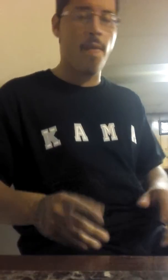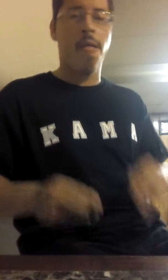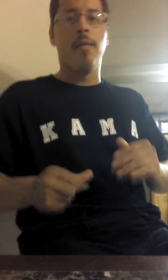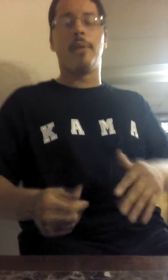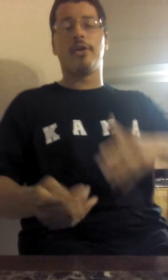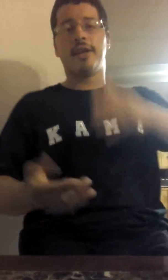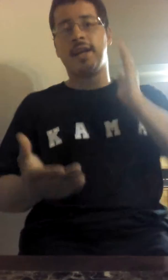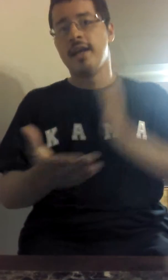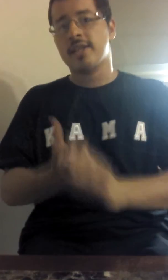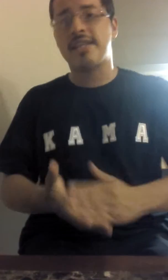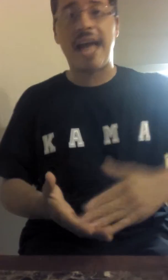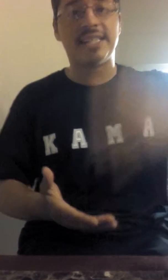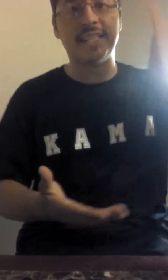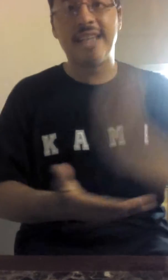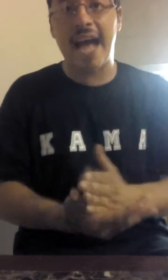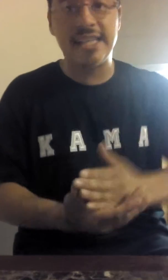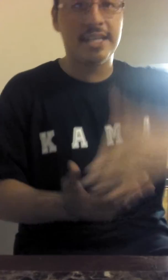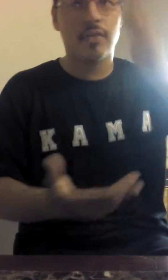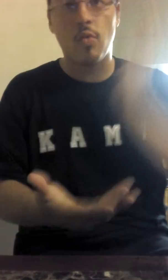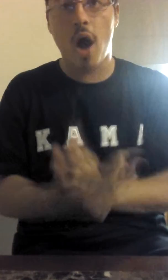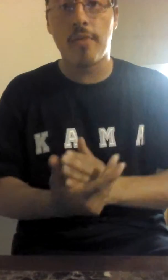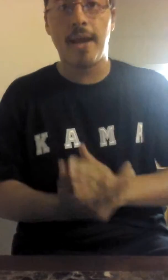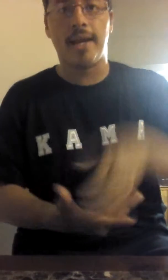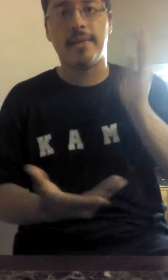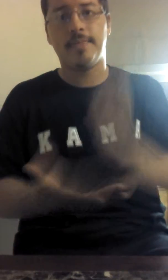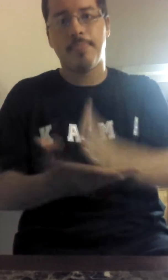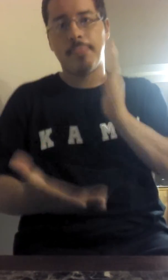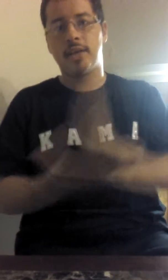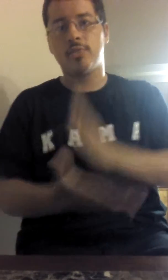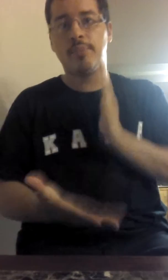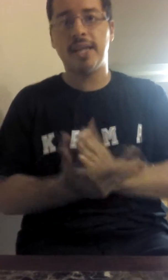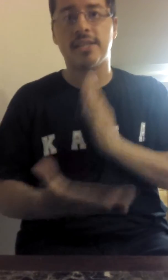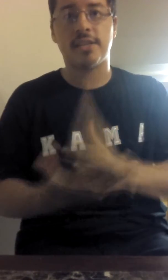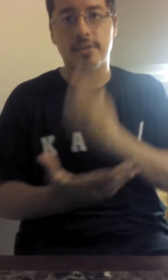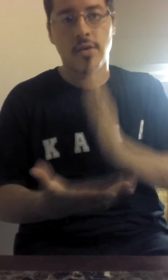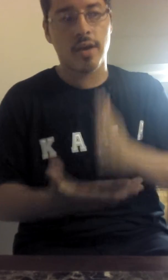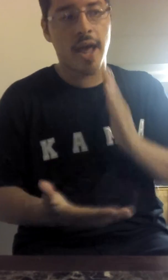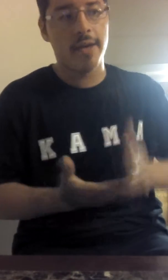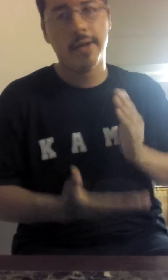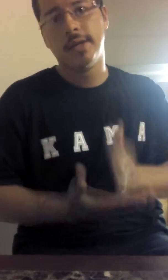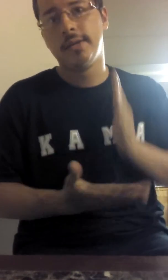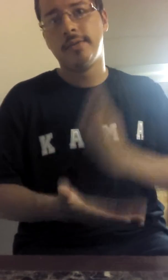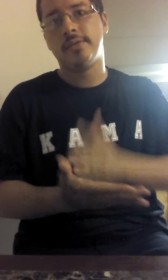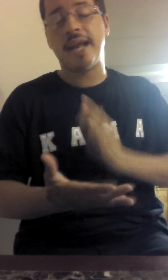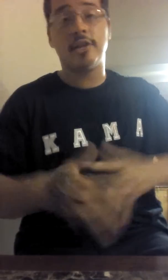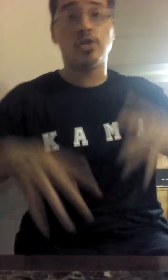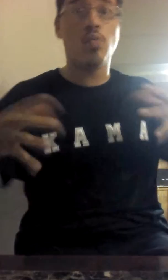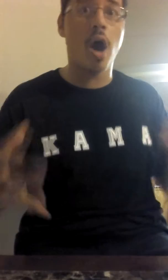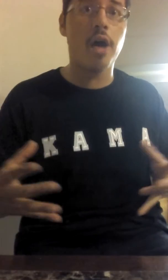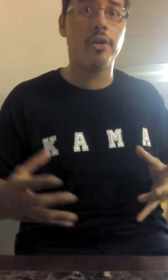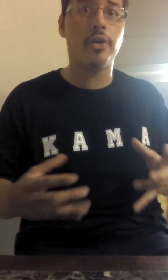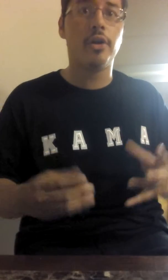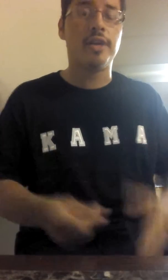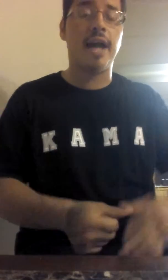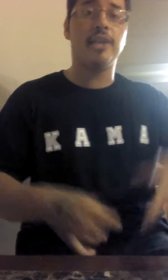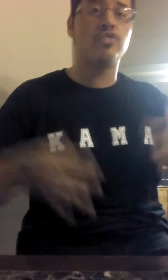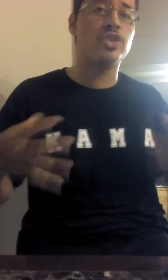But you're going to slice and dice the watermelon into pieces, okay? Not into water, not into a